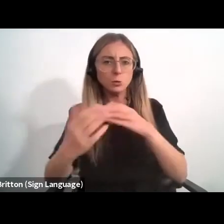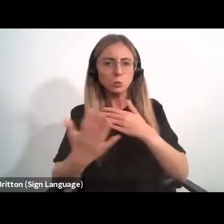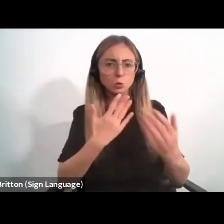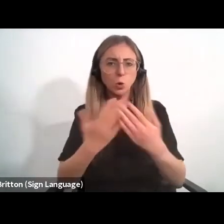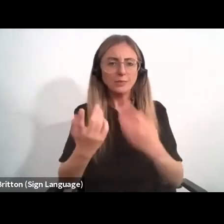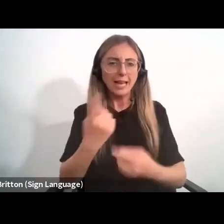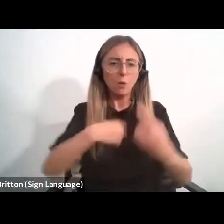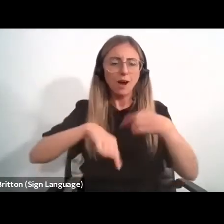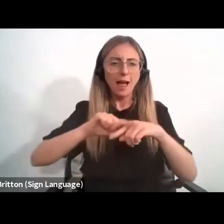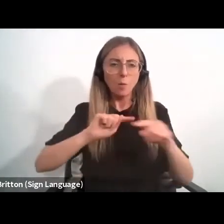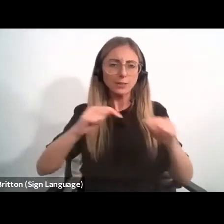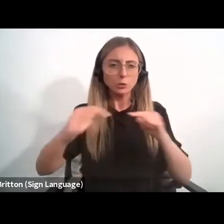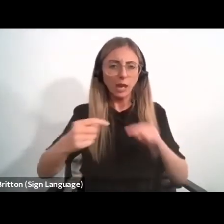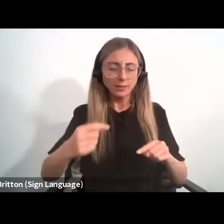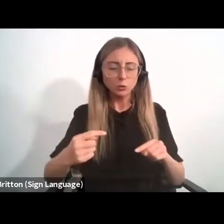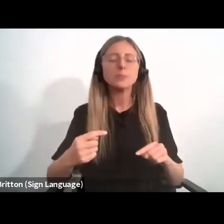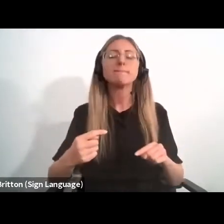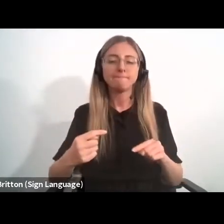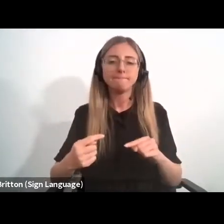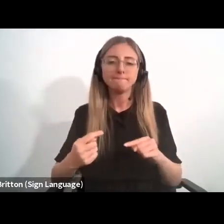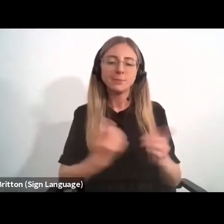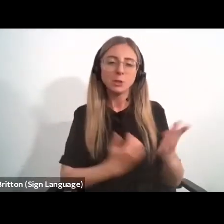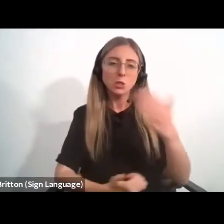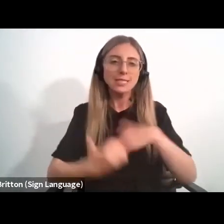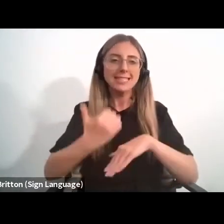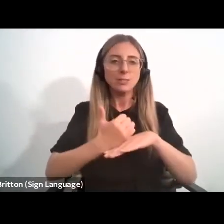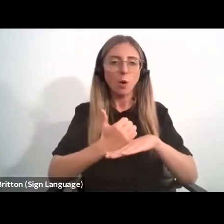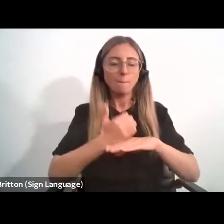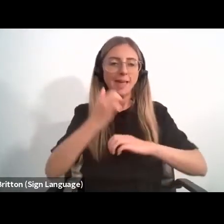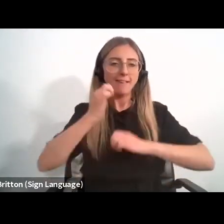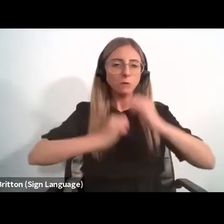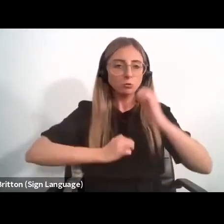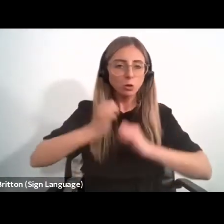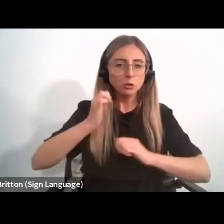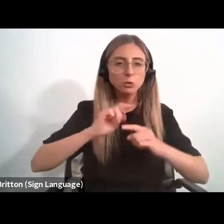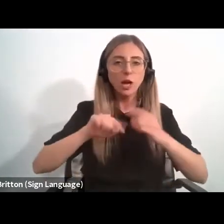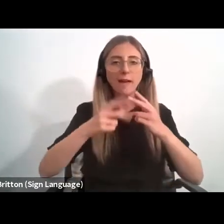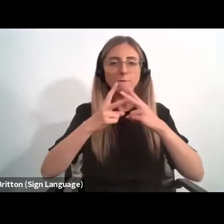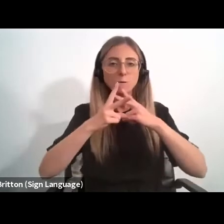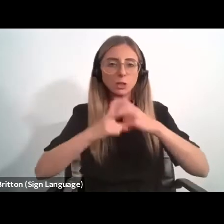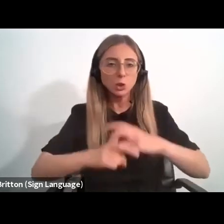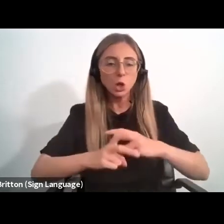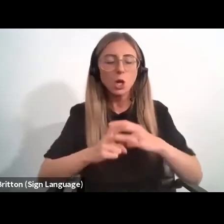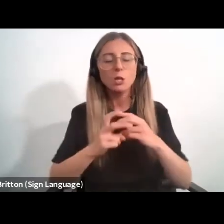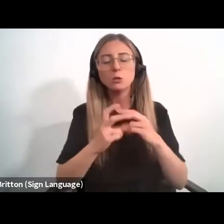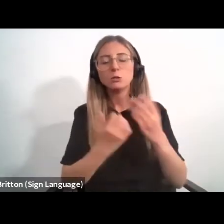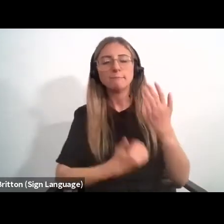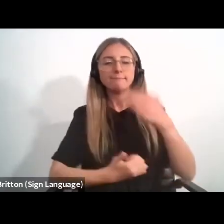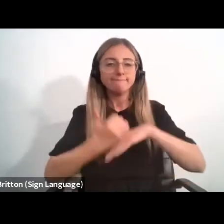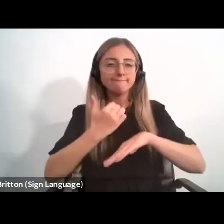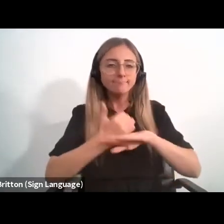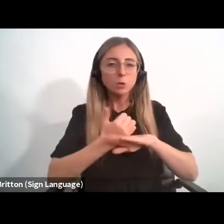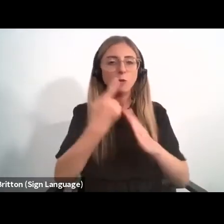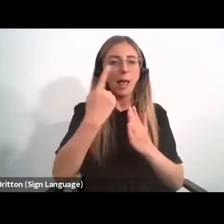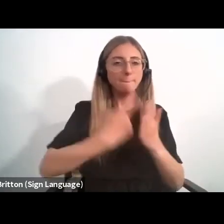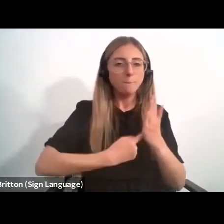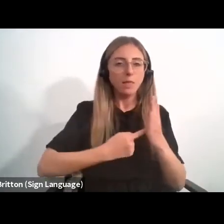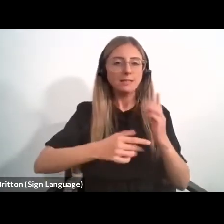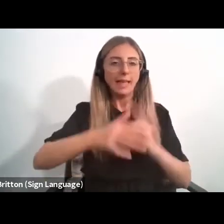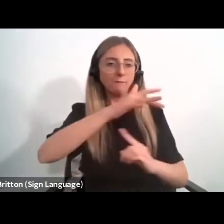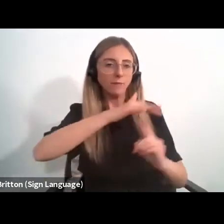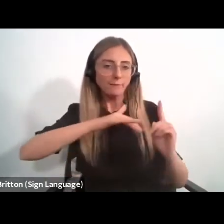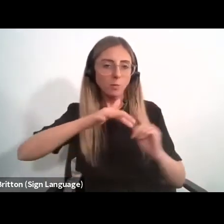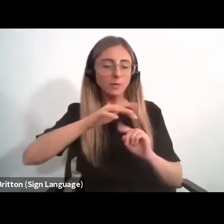By building dramatically scaled up infrastructure for research, help create the right policy environment